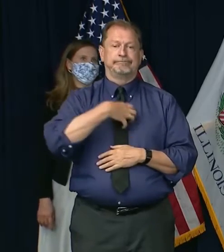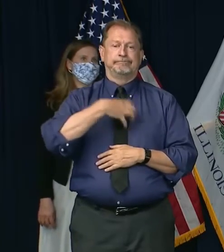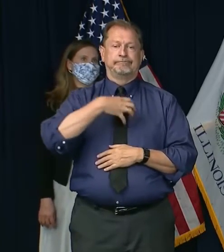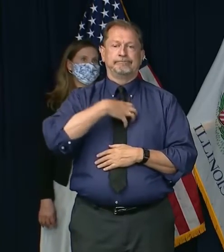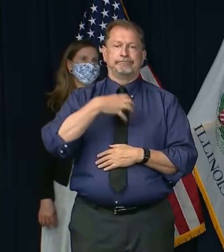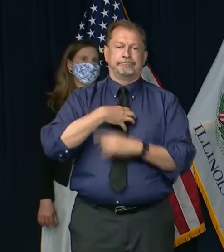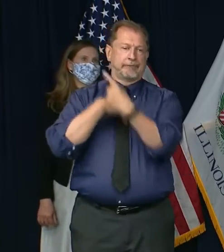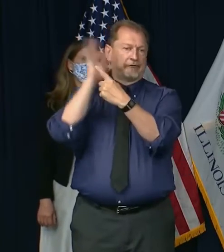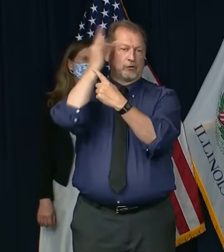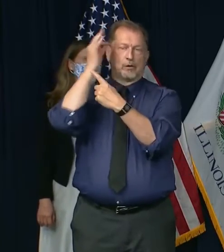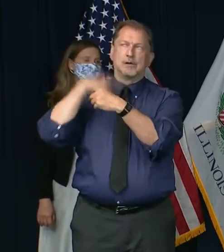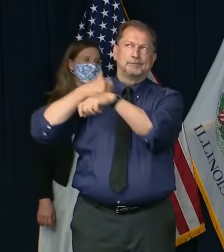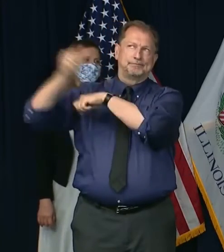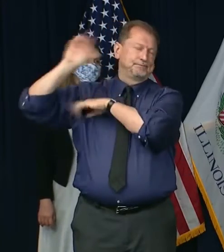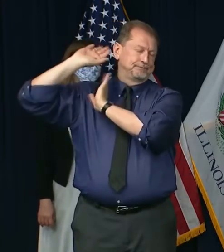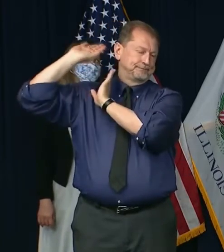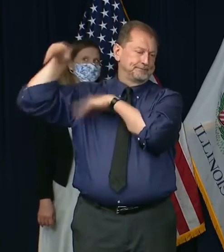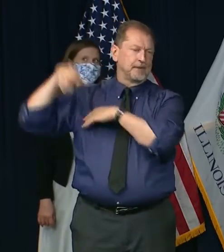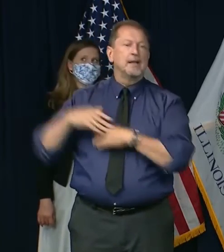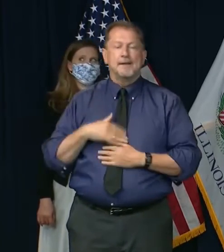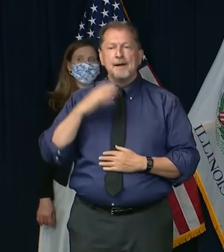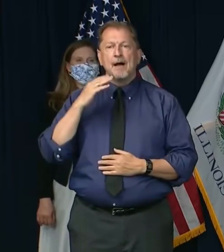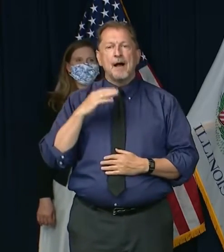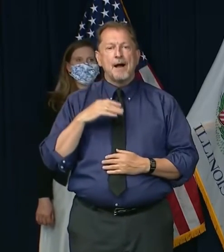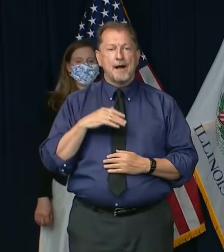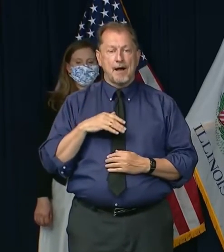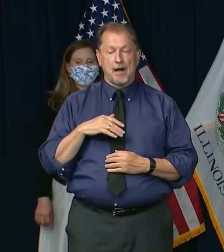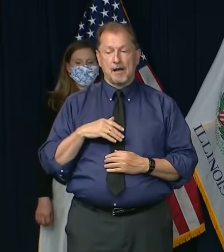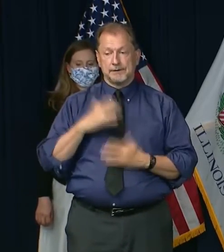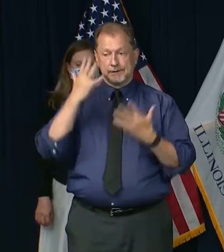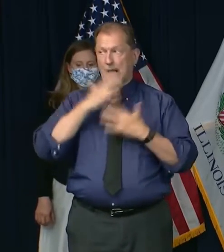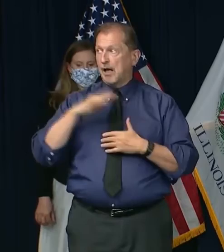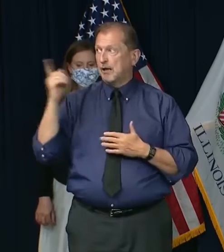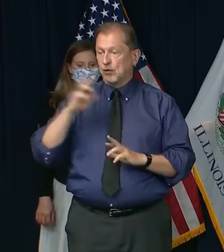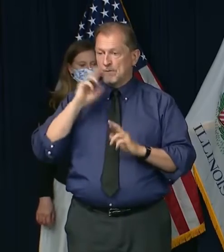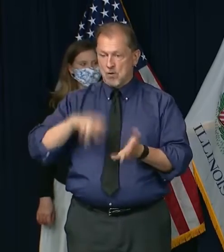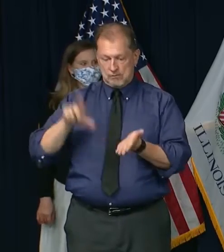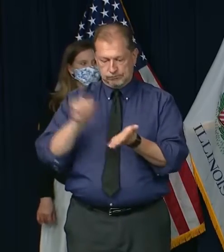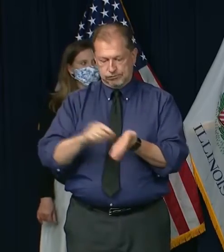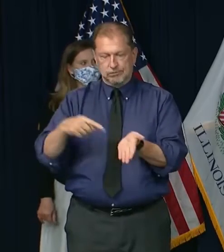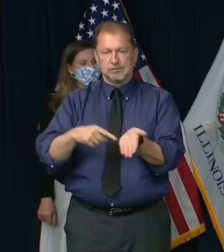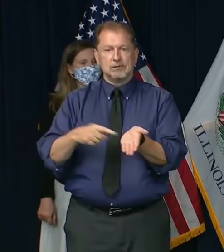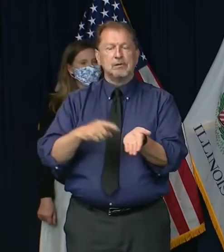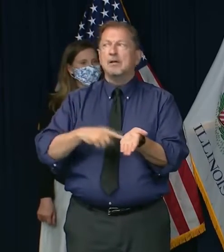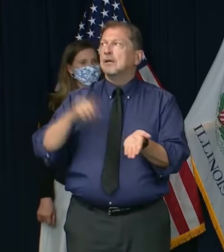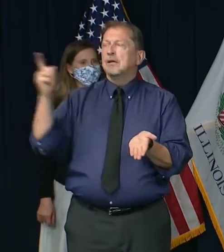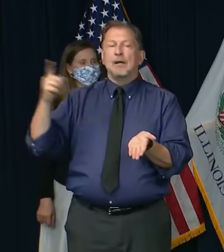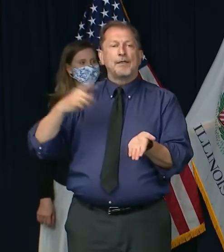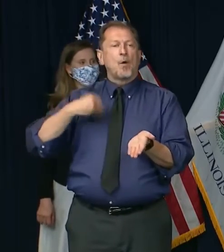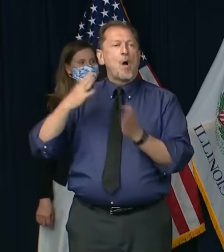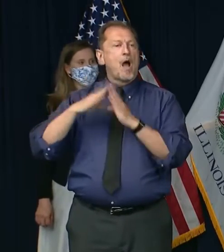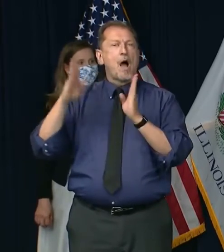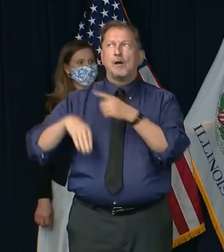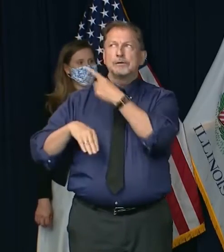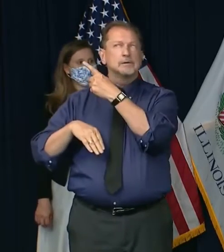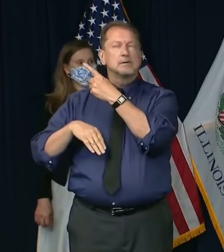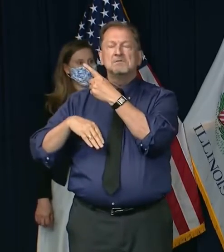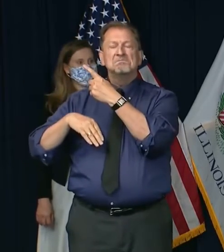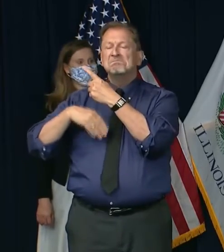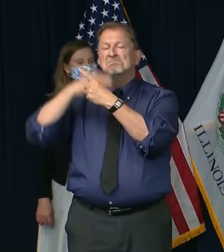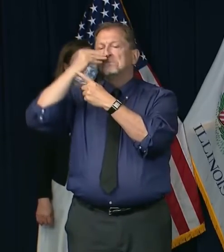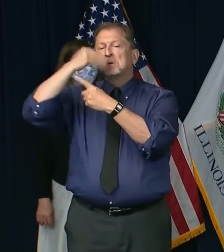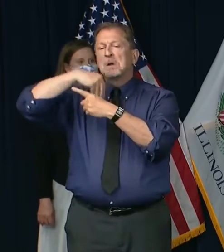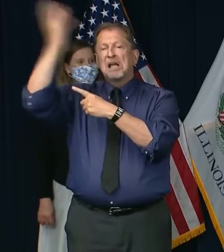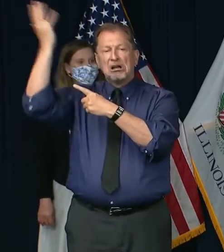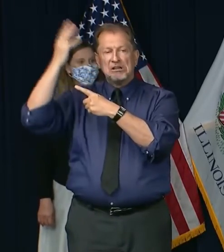I would just say, you know, I think, unfortunately, the White House has been an utter and complete failure at